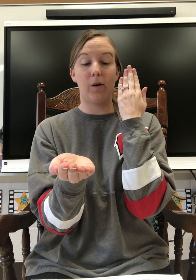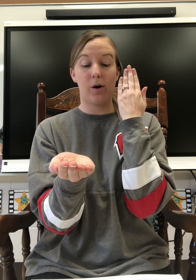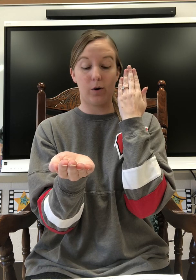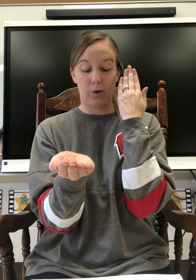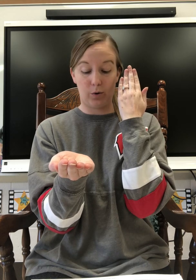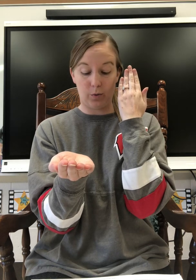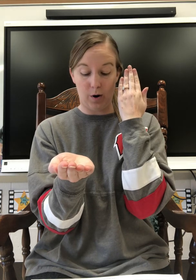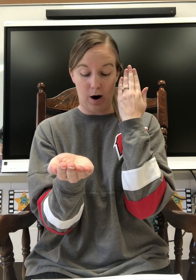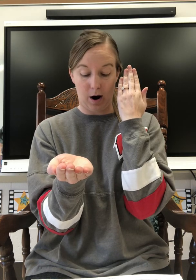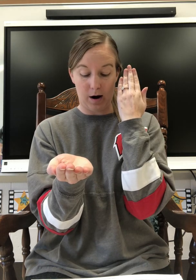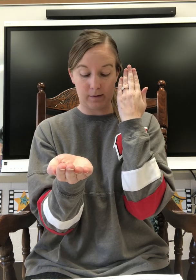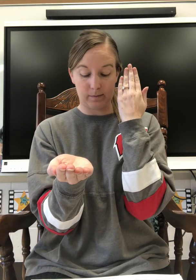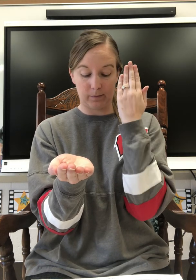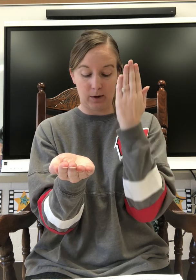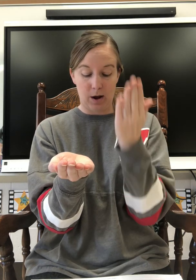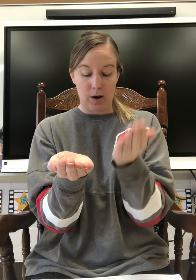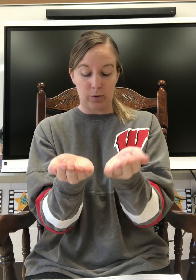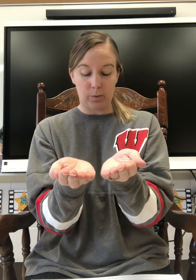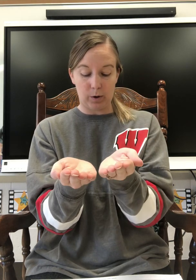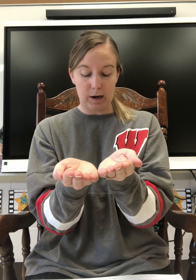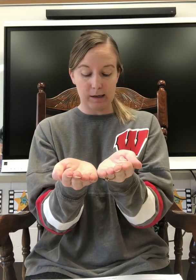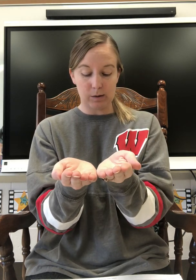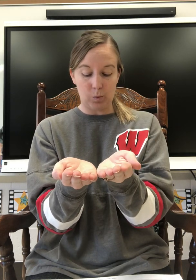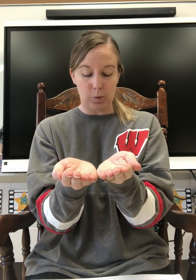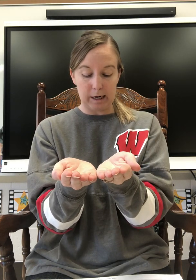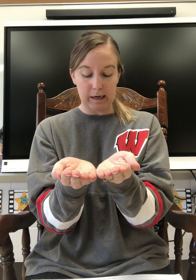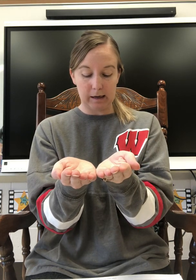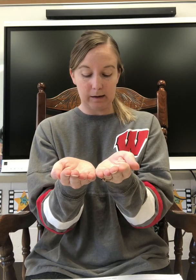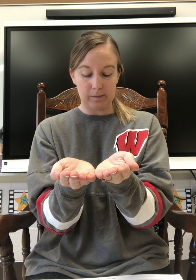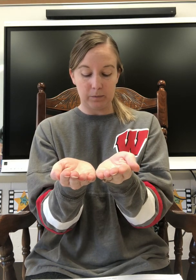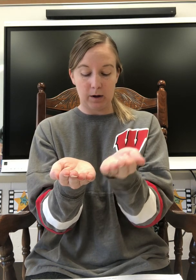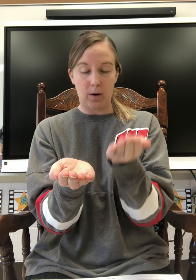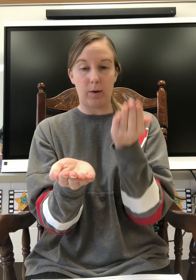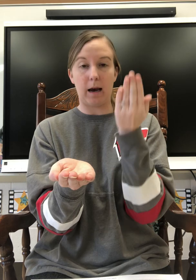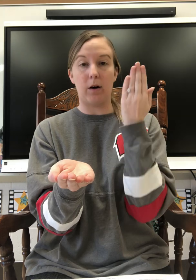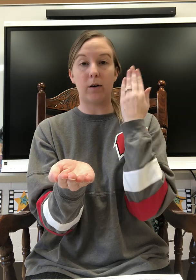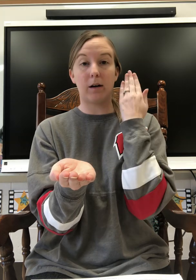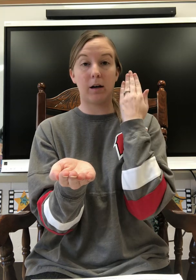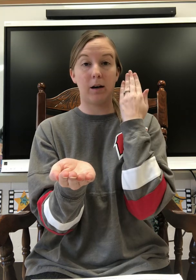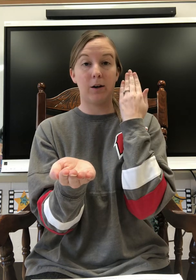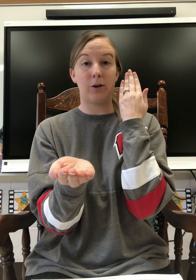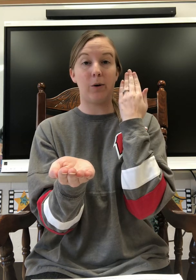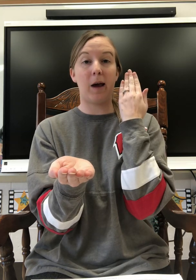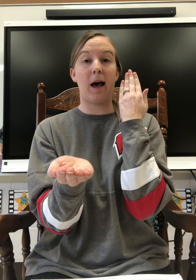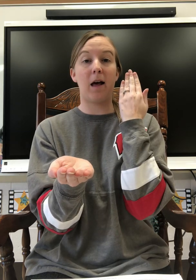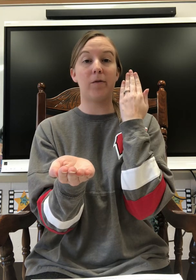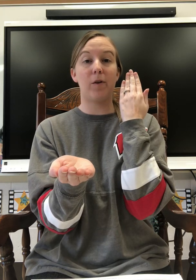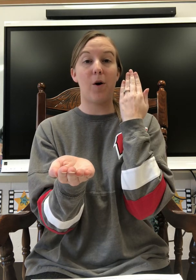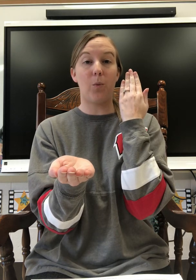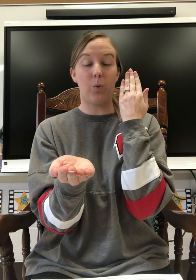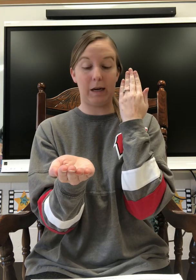craw. The word is weak. Without k, you have we.